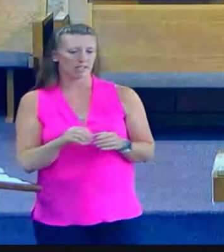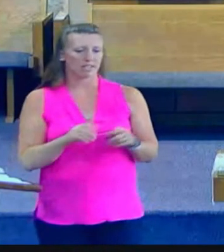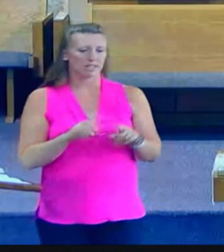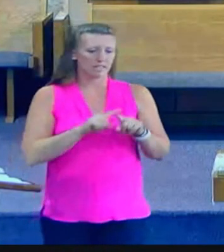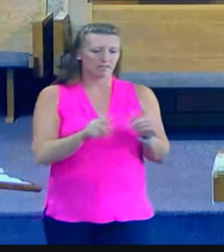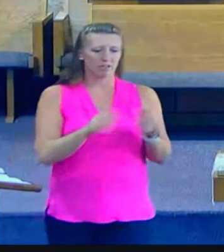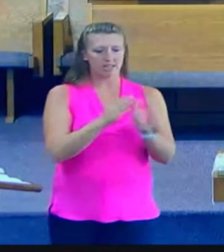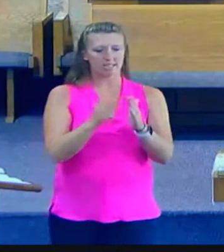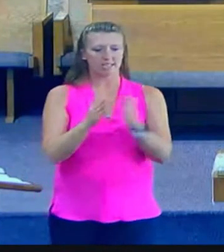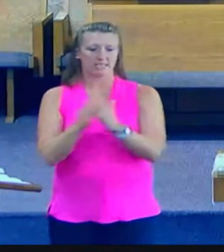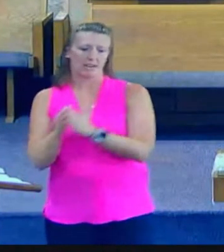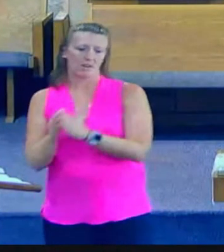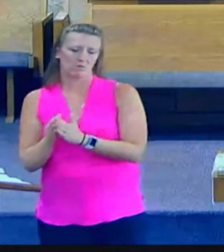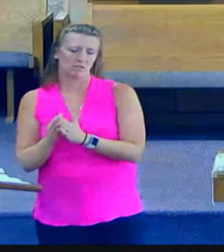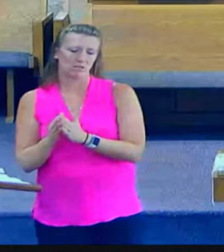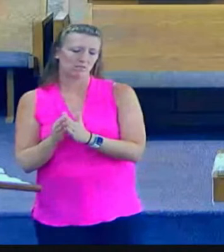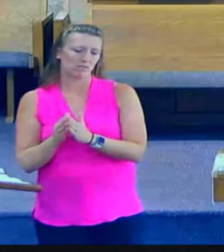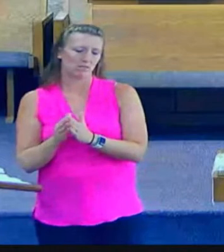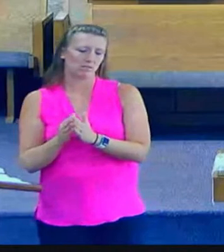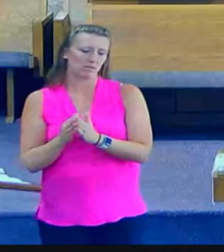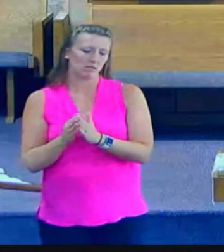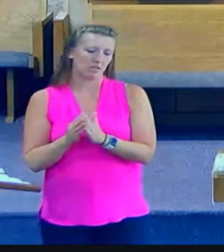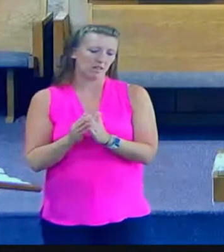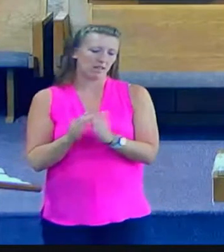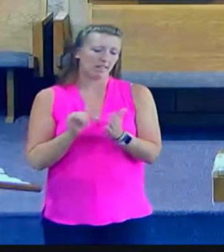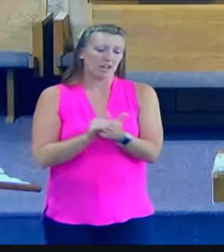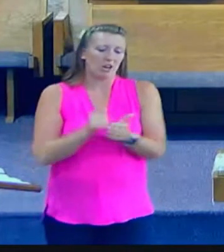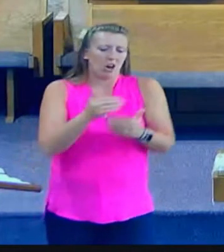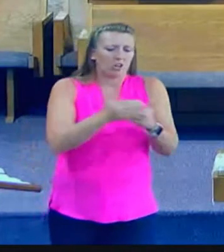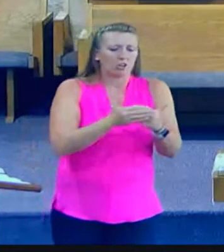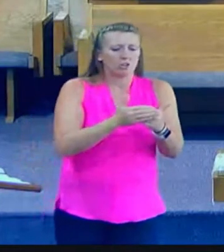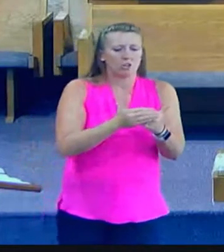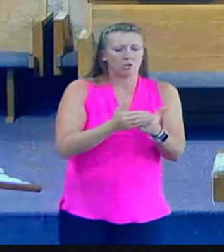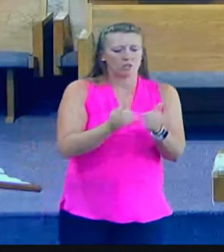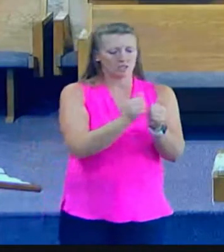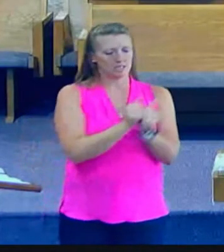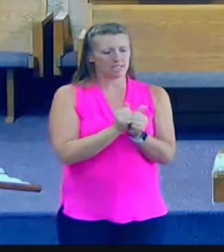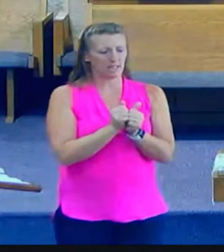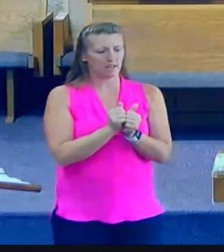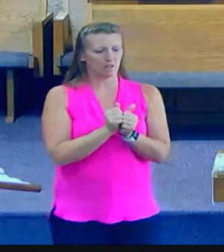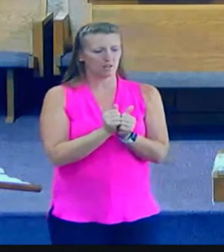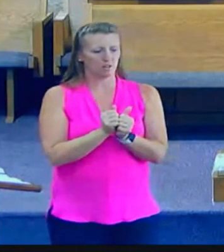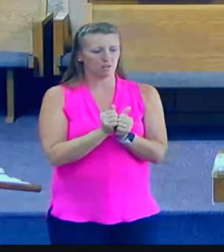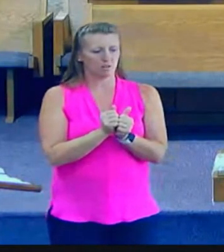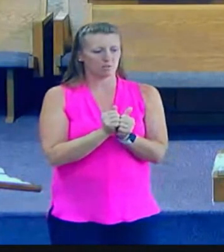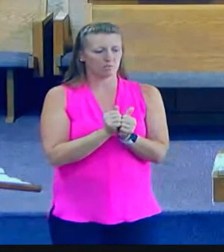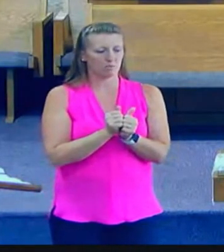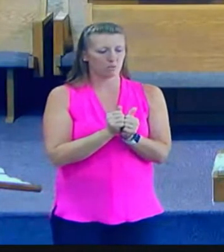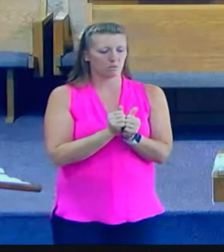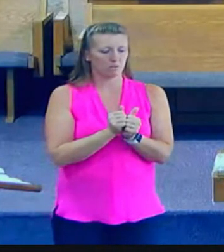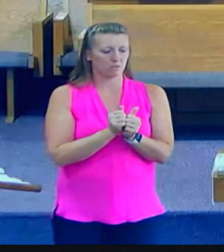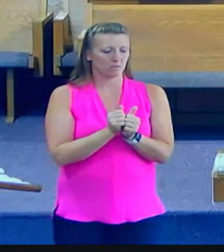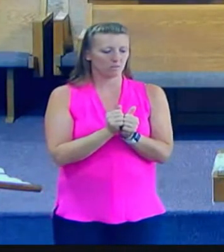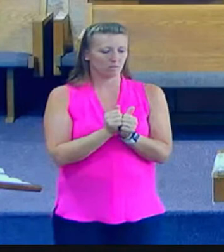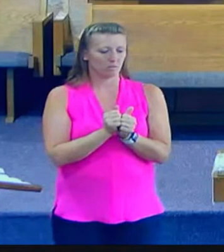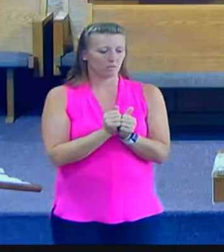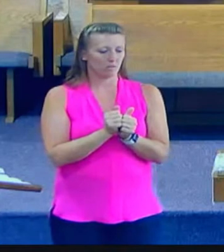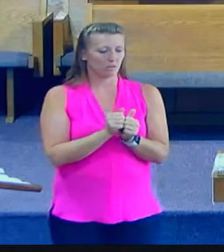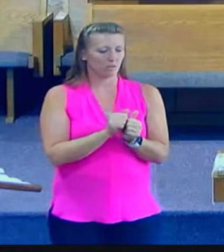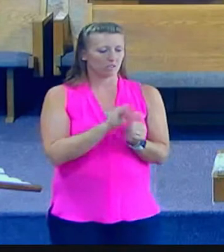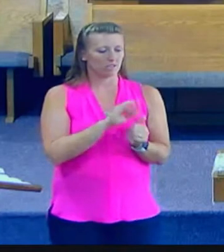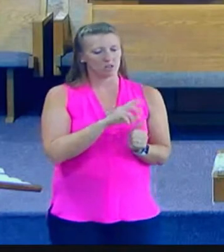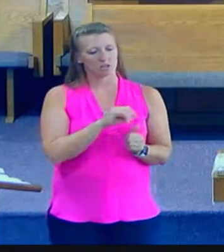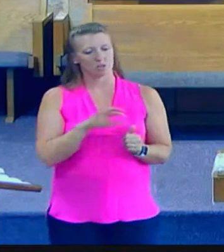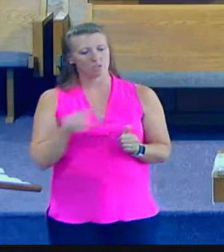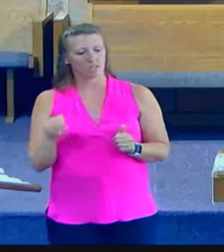Kwaski. All right? All in a row. Centerpoint is Judea. Walker